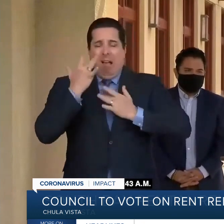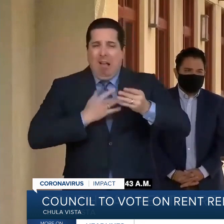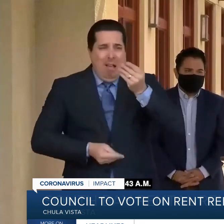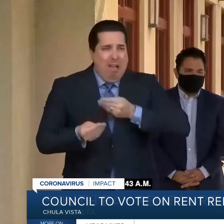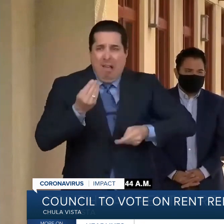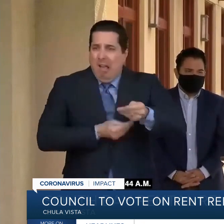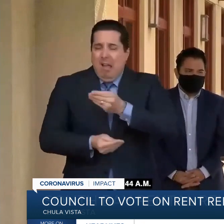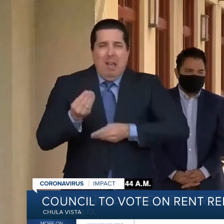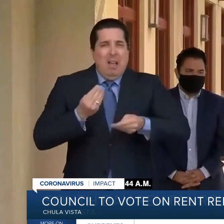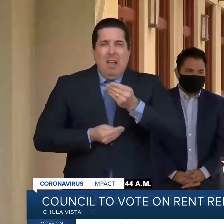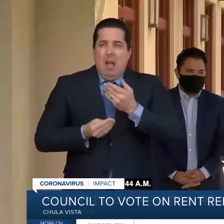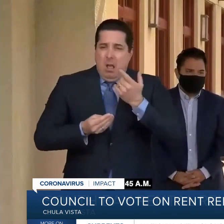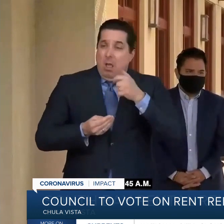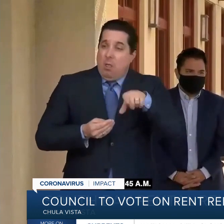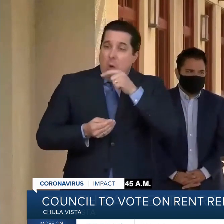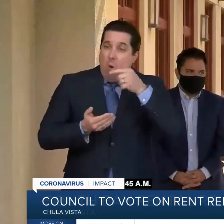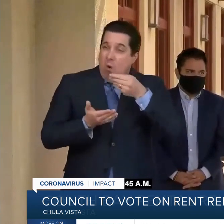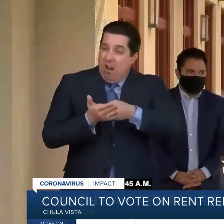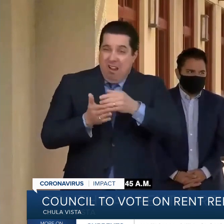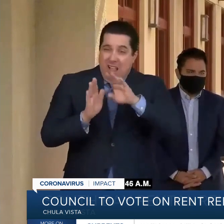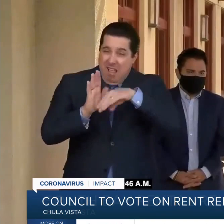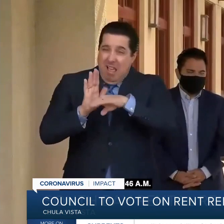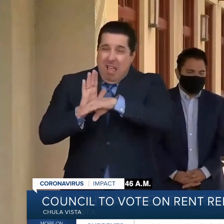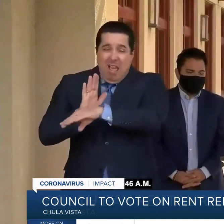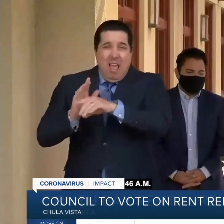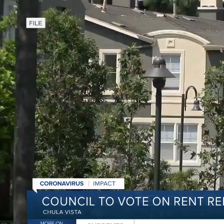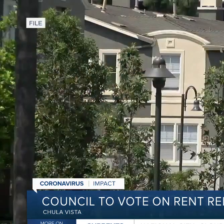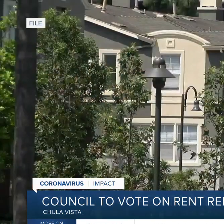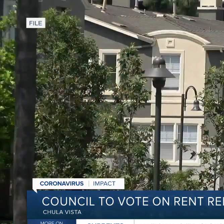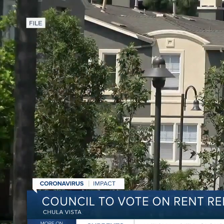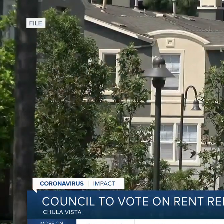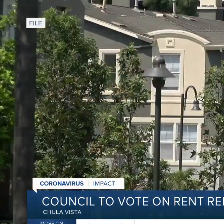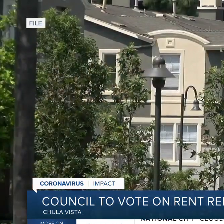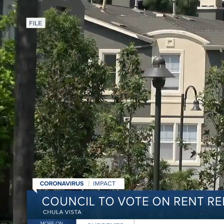the eligibility requirements to get those bills paid.